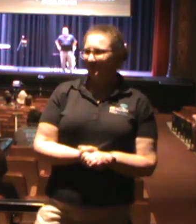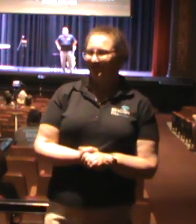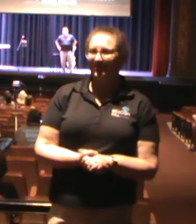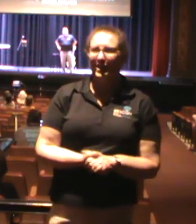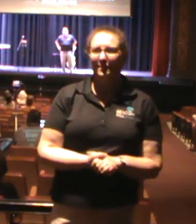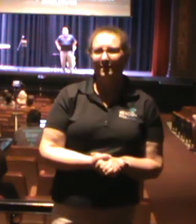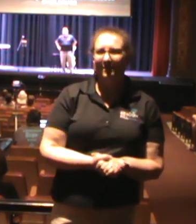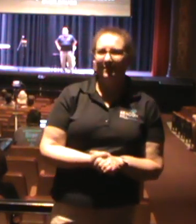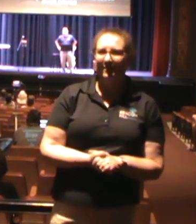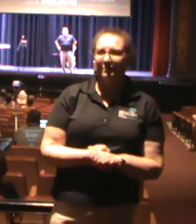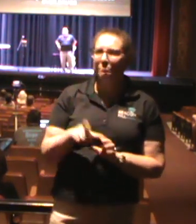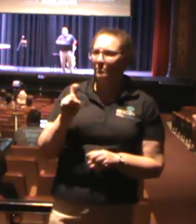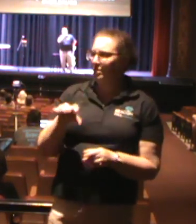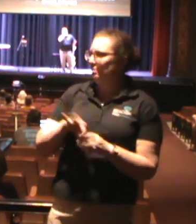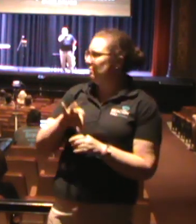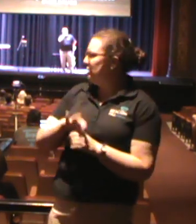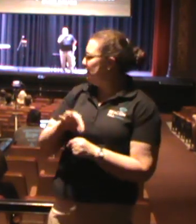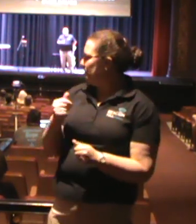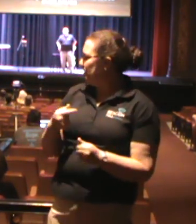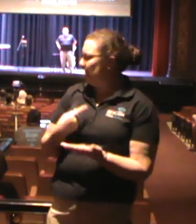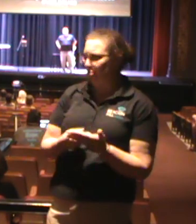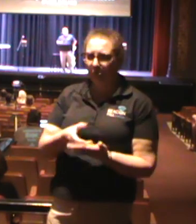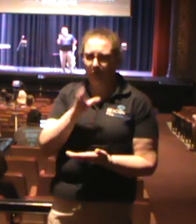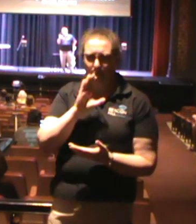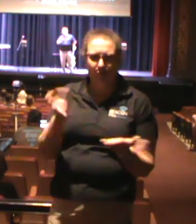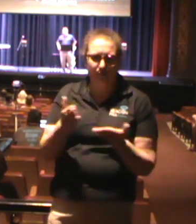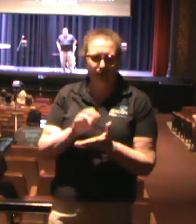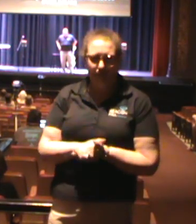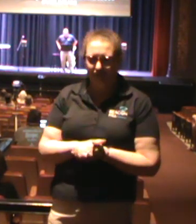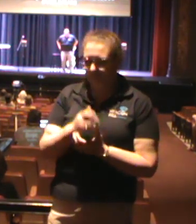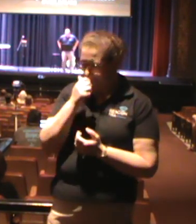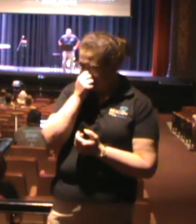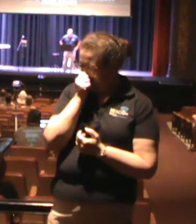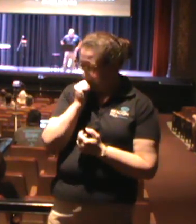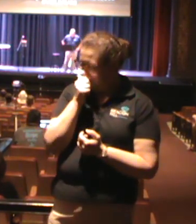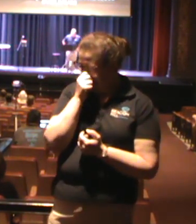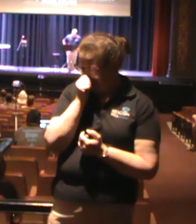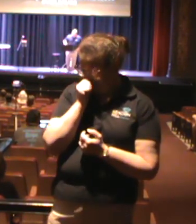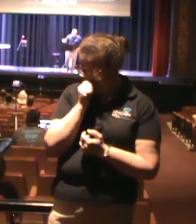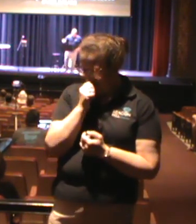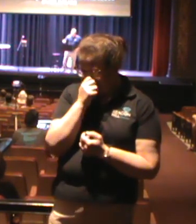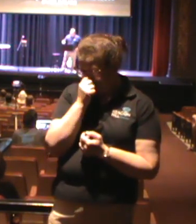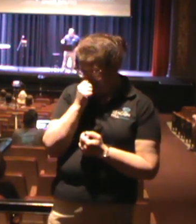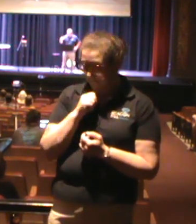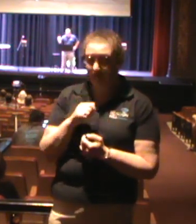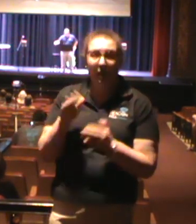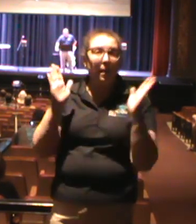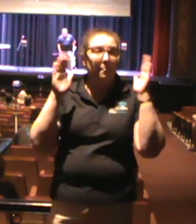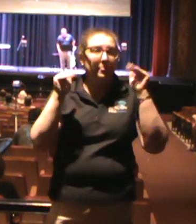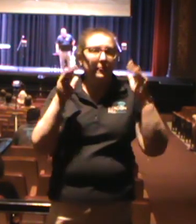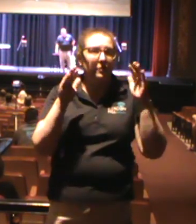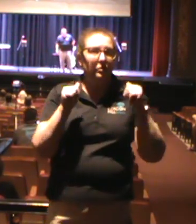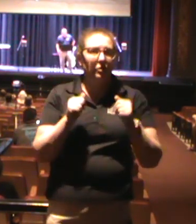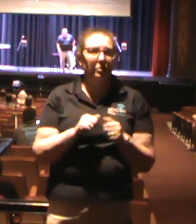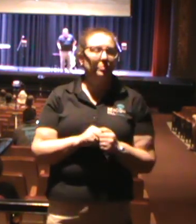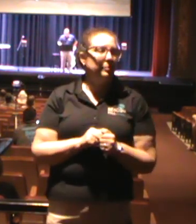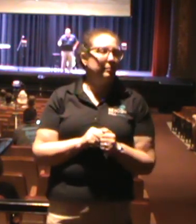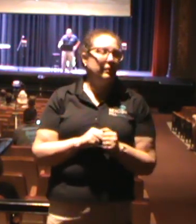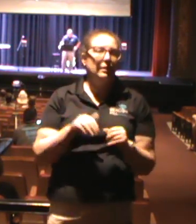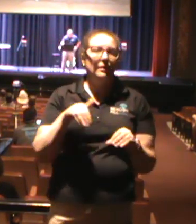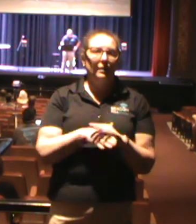I need to break some tea up on stage or something. I need to get to my second point. There is hope in the hopelessness.